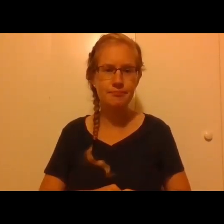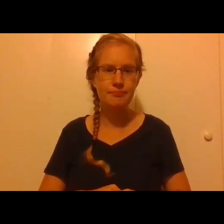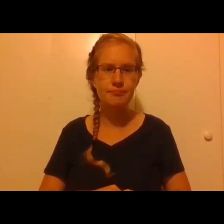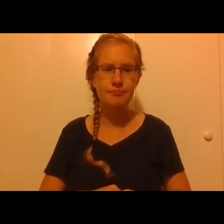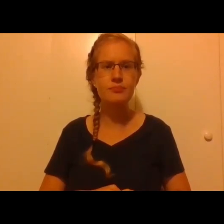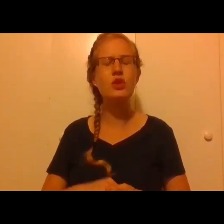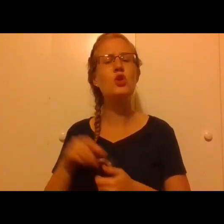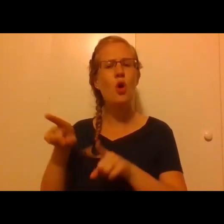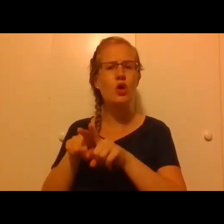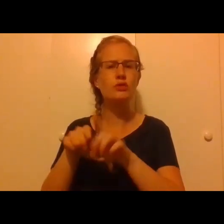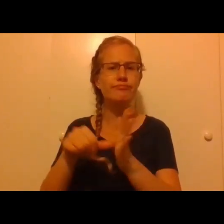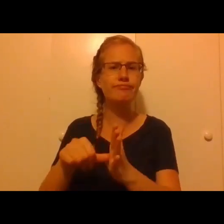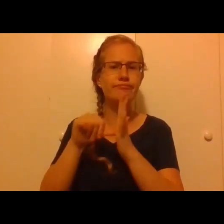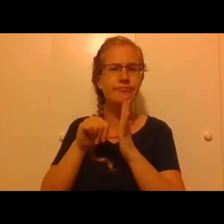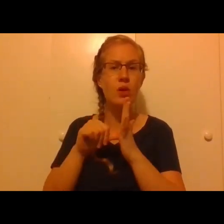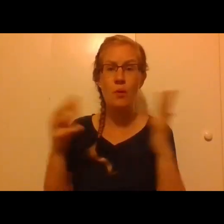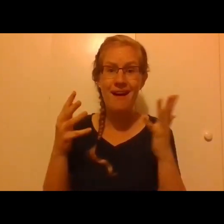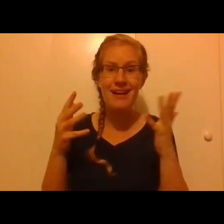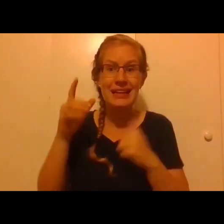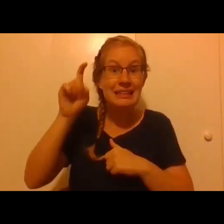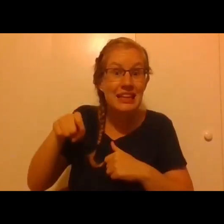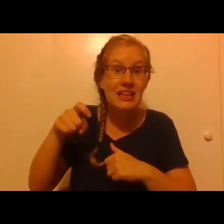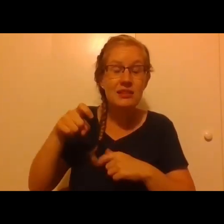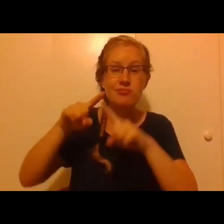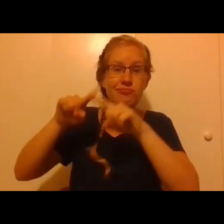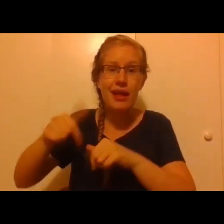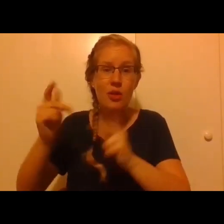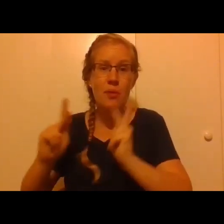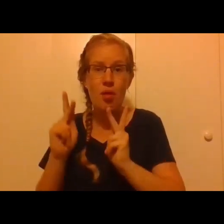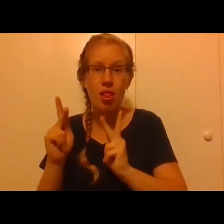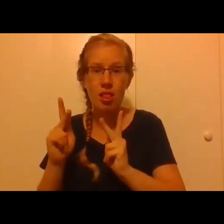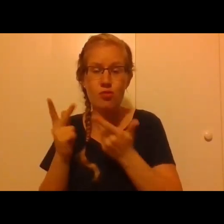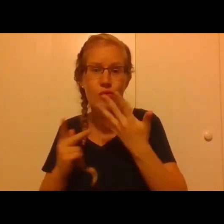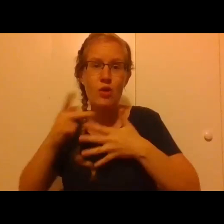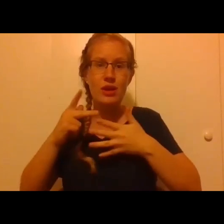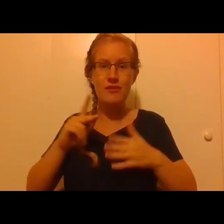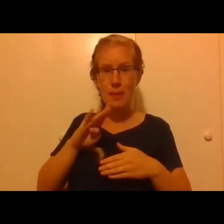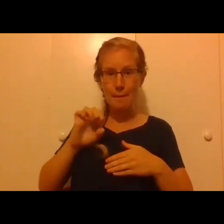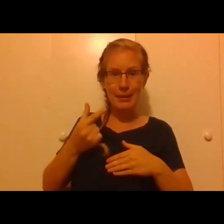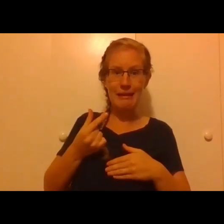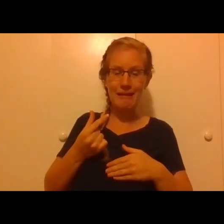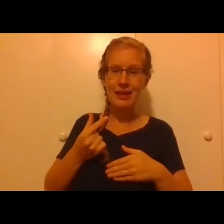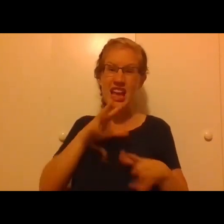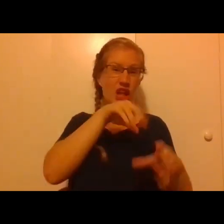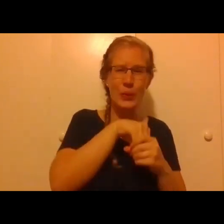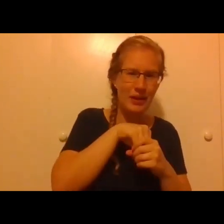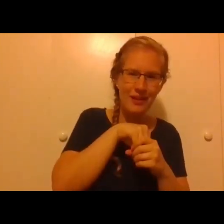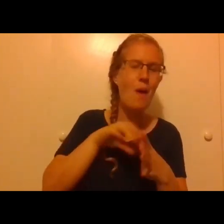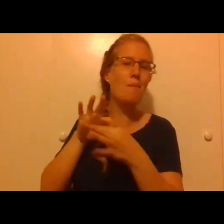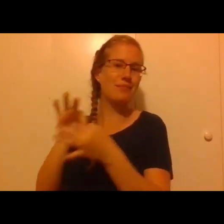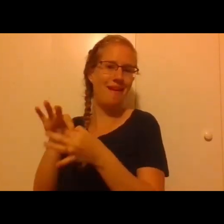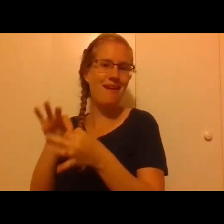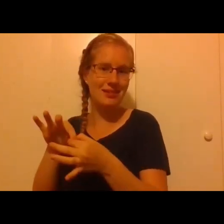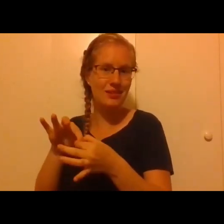You also emphasized the need for others, priority of being instead of including, that we become more ourselves when